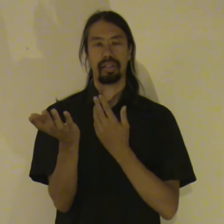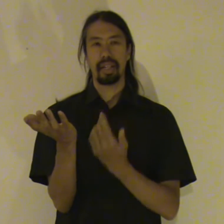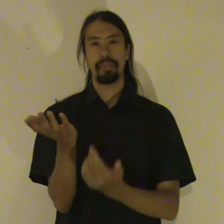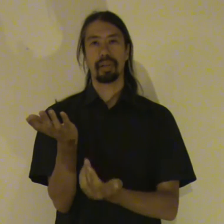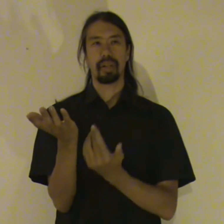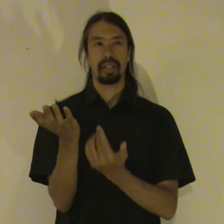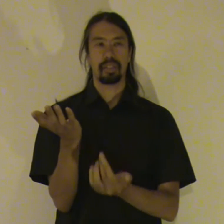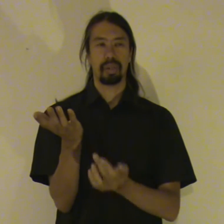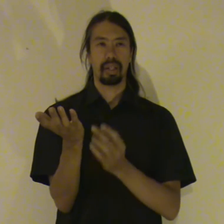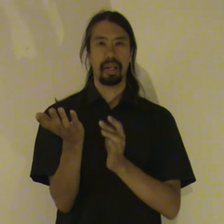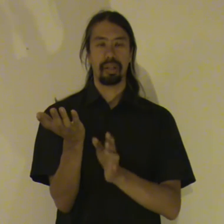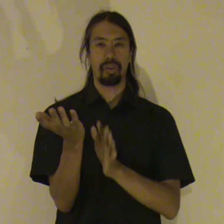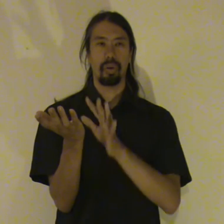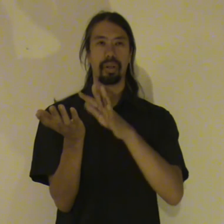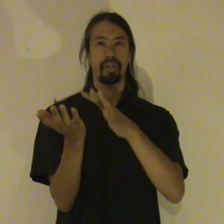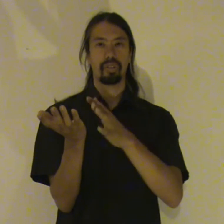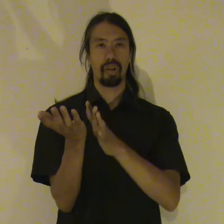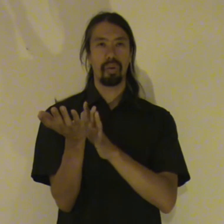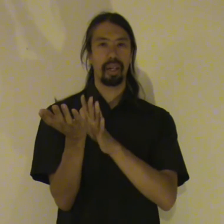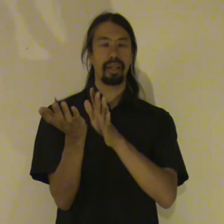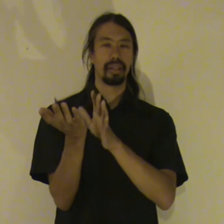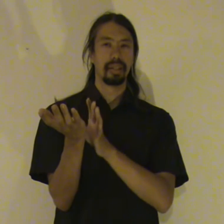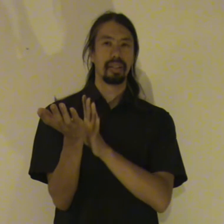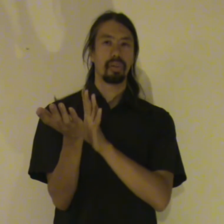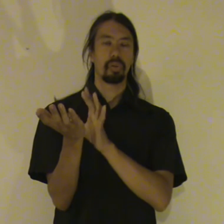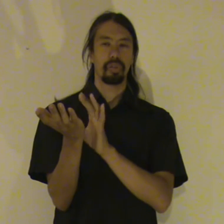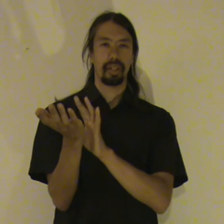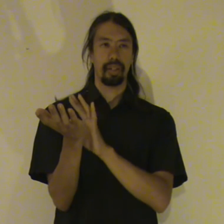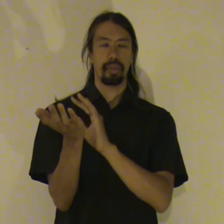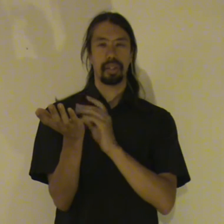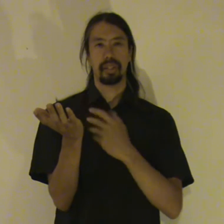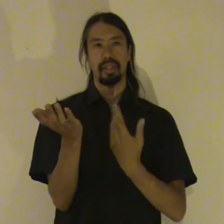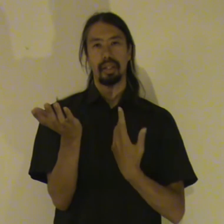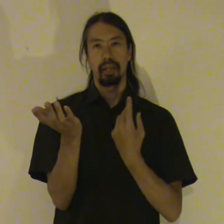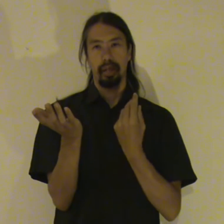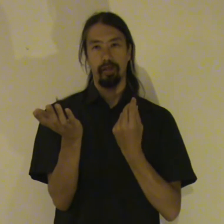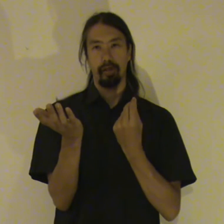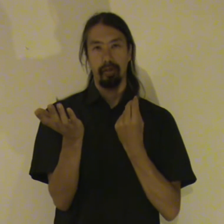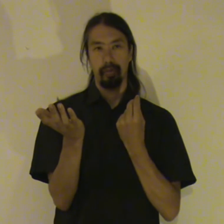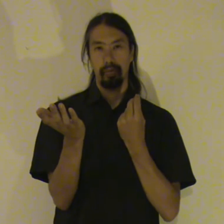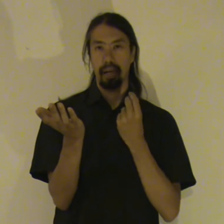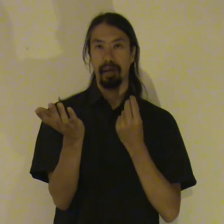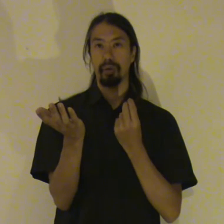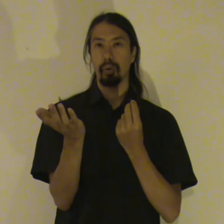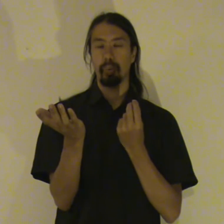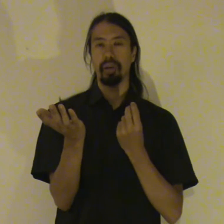keeping the connection with the client whole. then slowly altering that image. And by your will